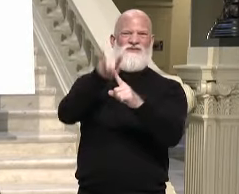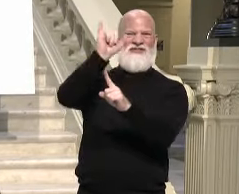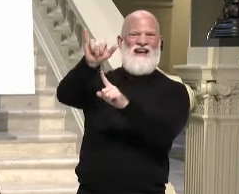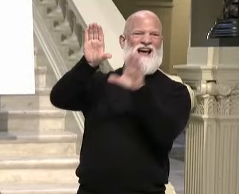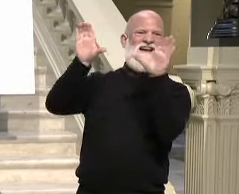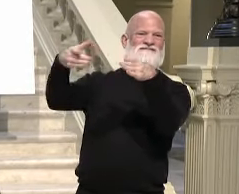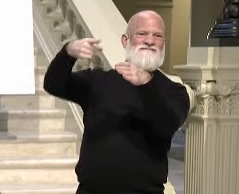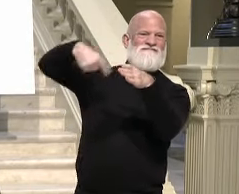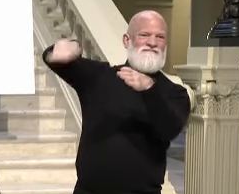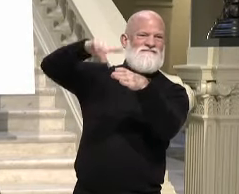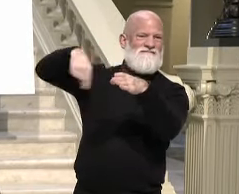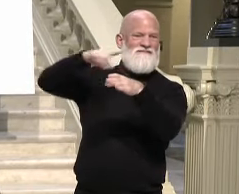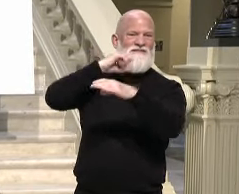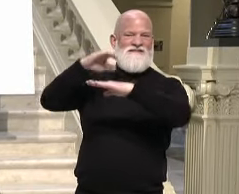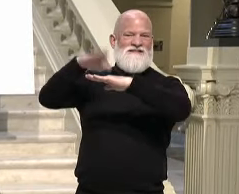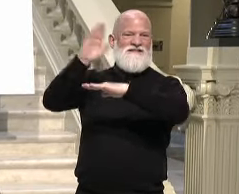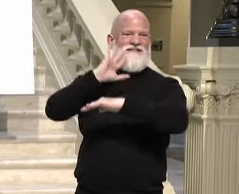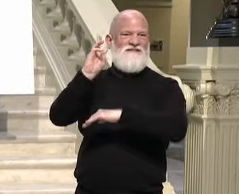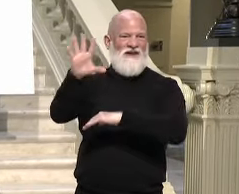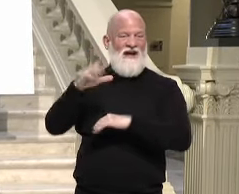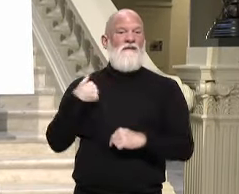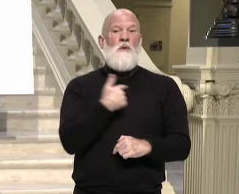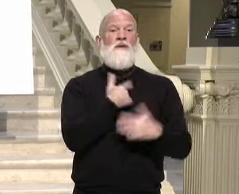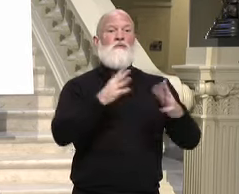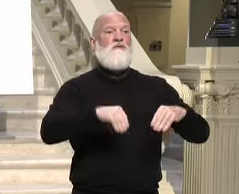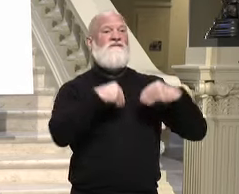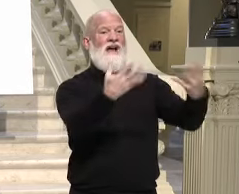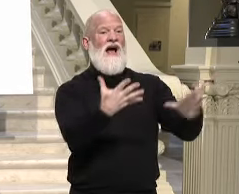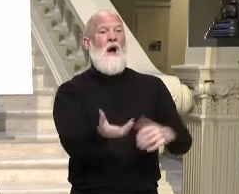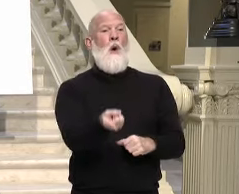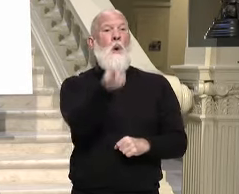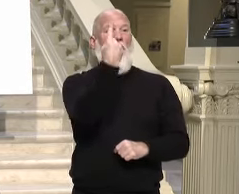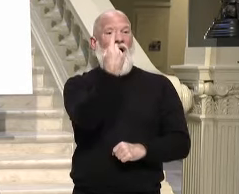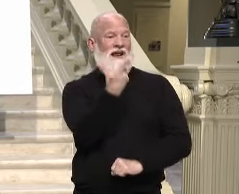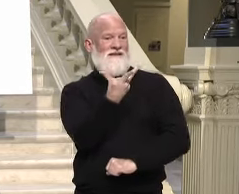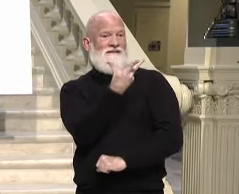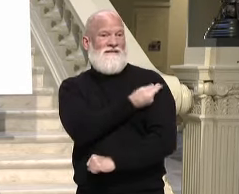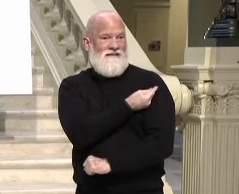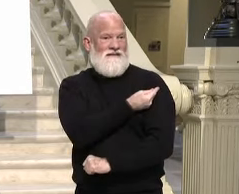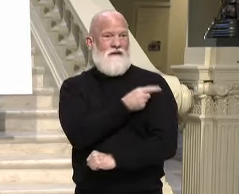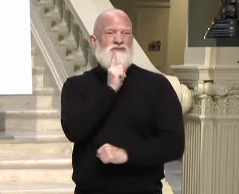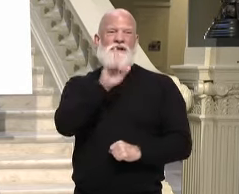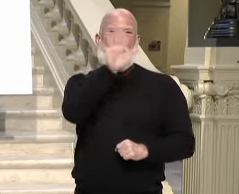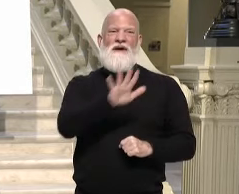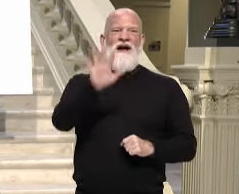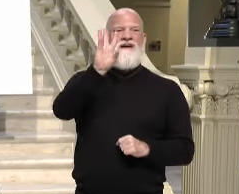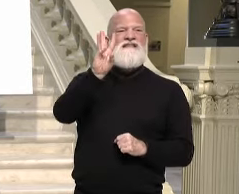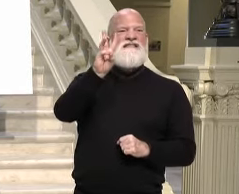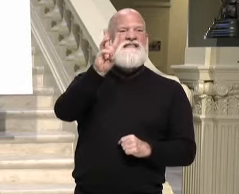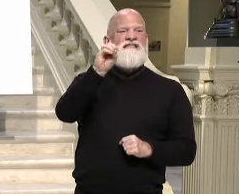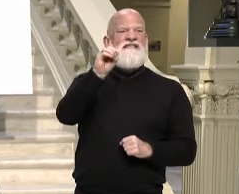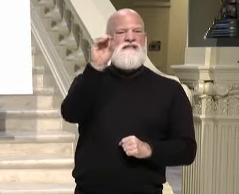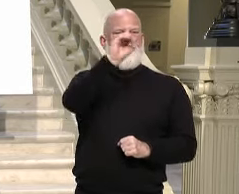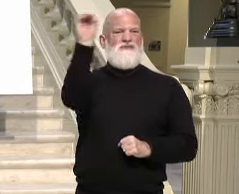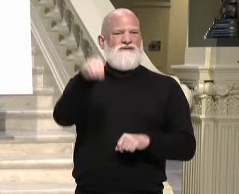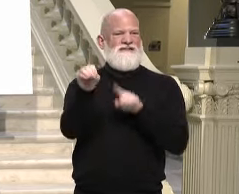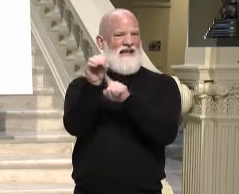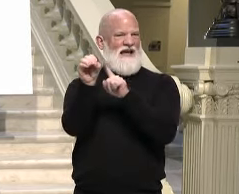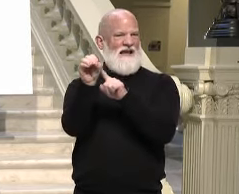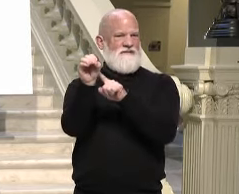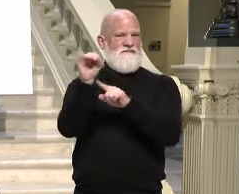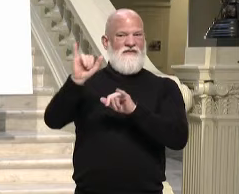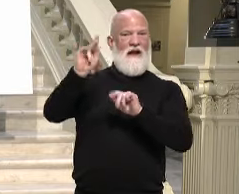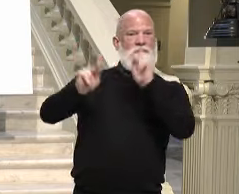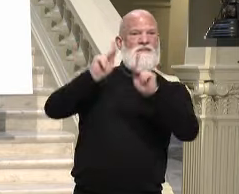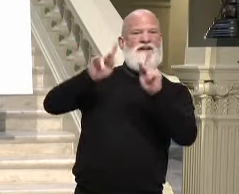provided at least one vaccine dose to nearly 60% of Georgia's elderly population. This is one of